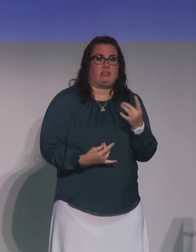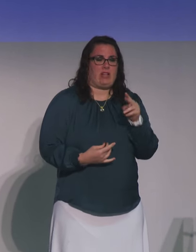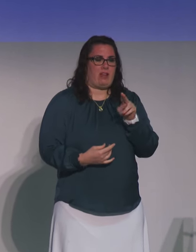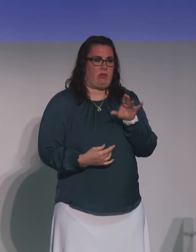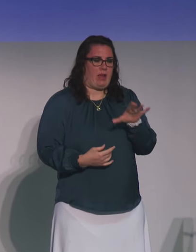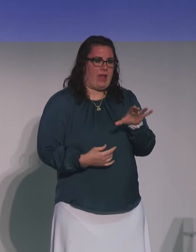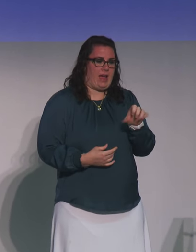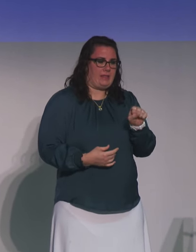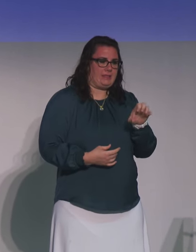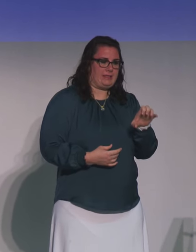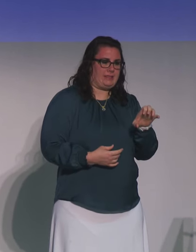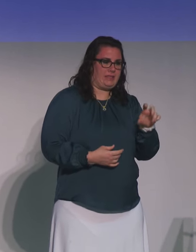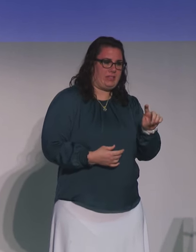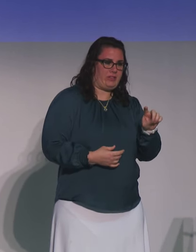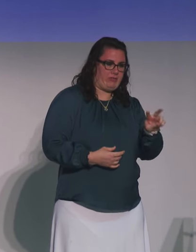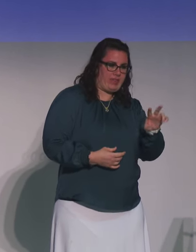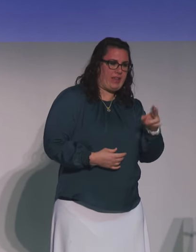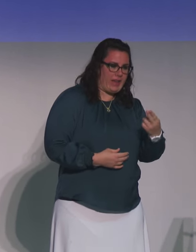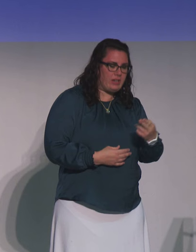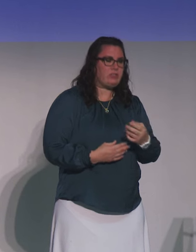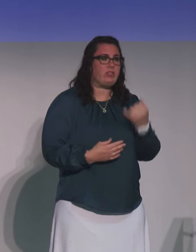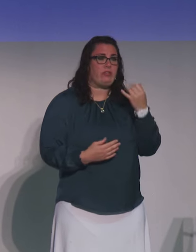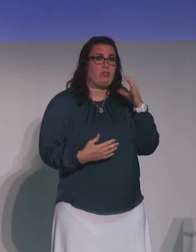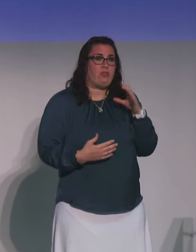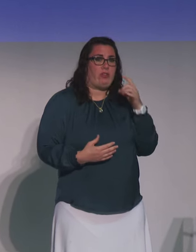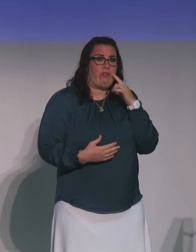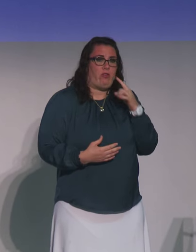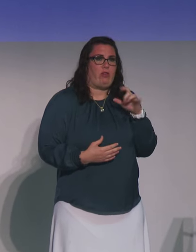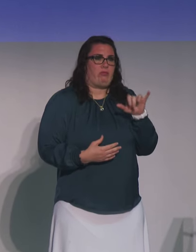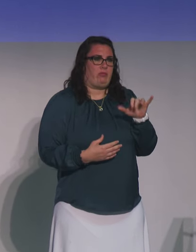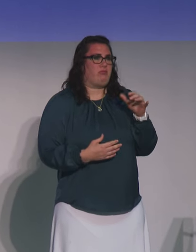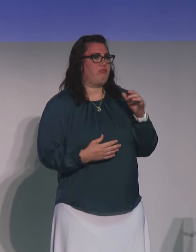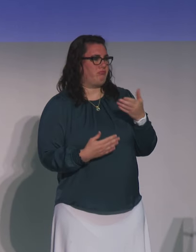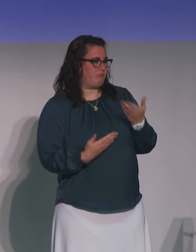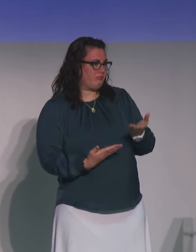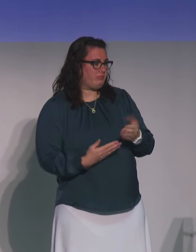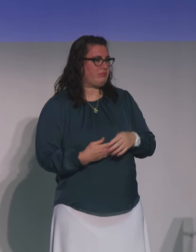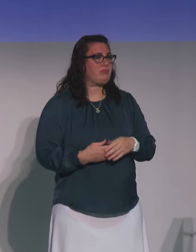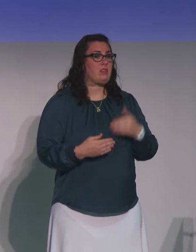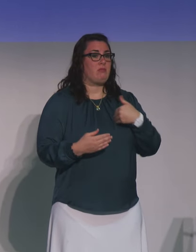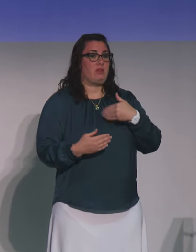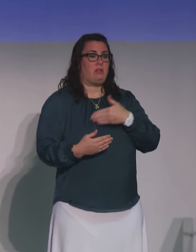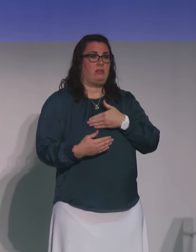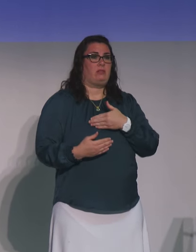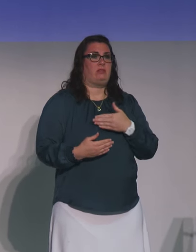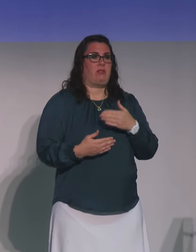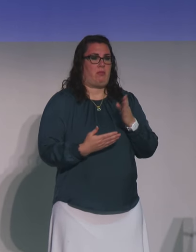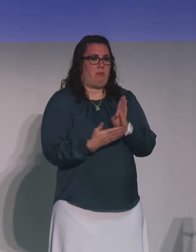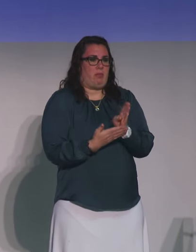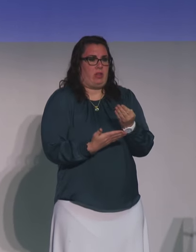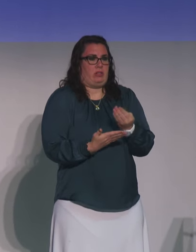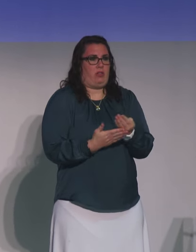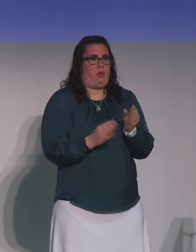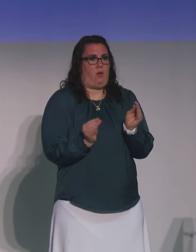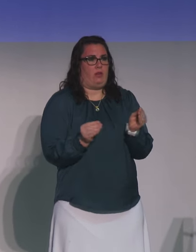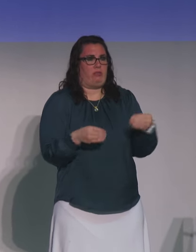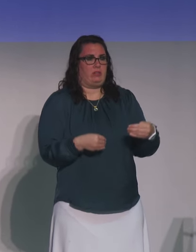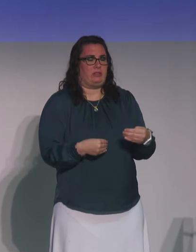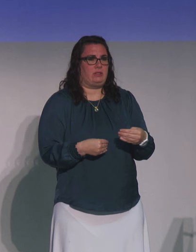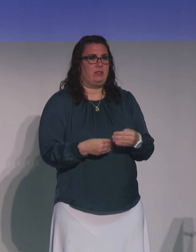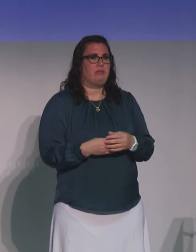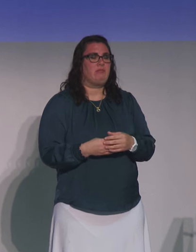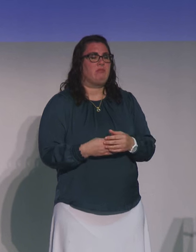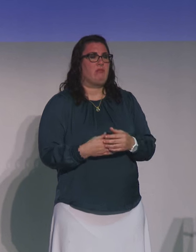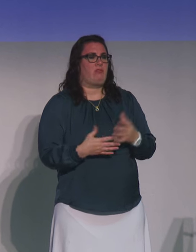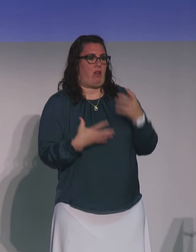-S-E-E-V-H. So if you're looking for stock, there you go. Is a member of the Congressional Budget Office's Health Panel of Health